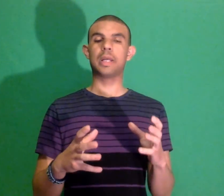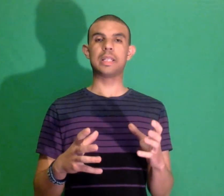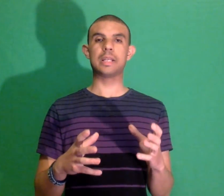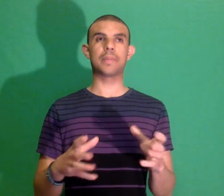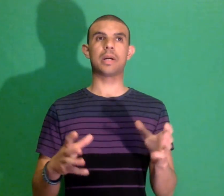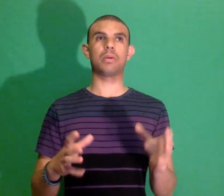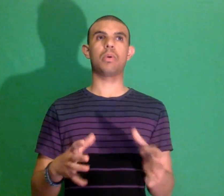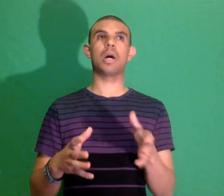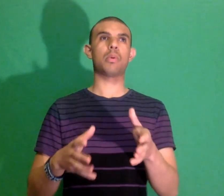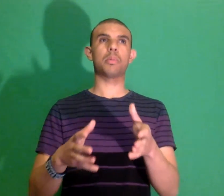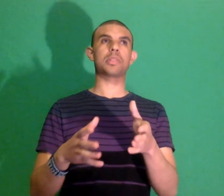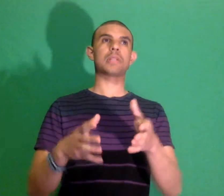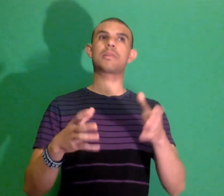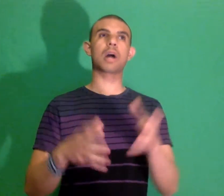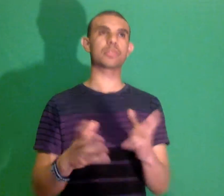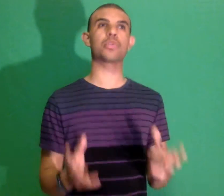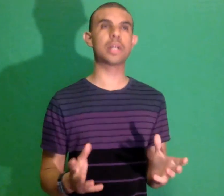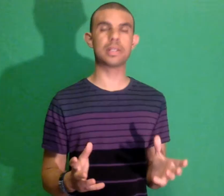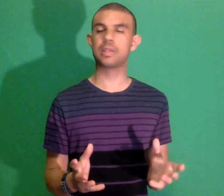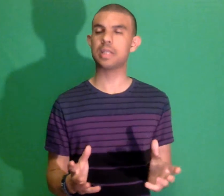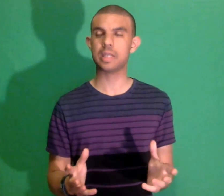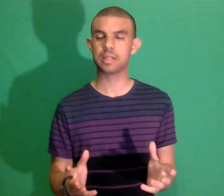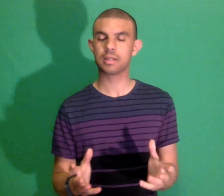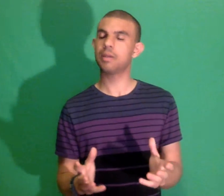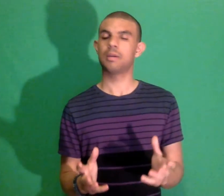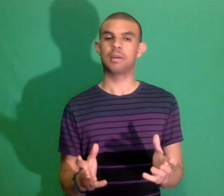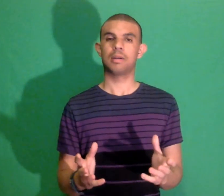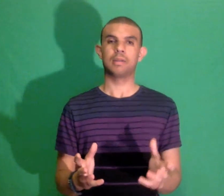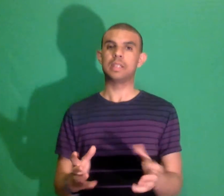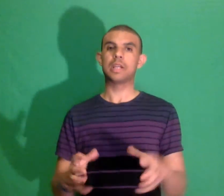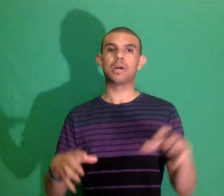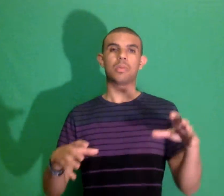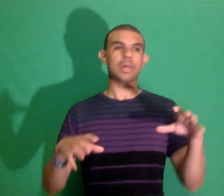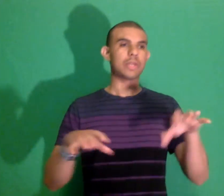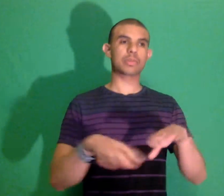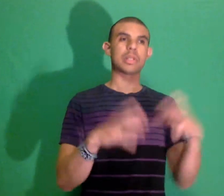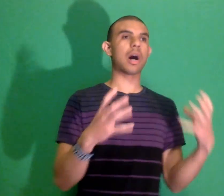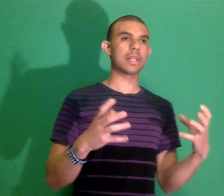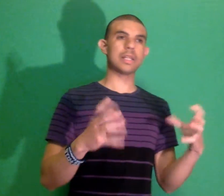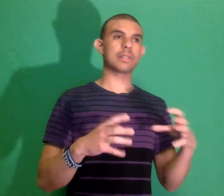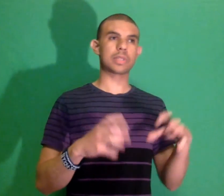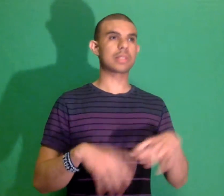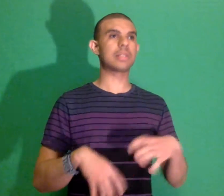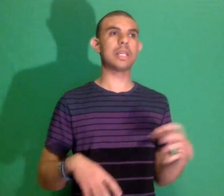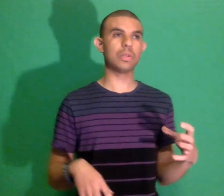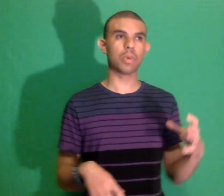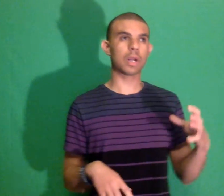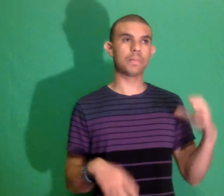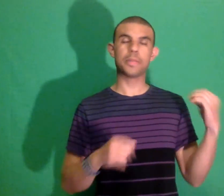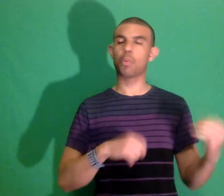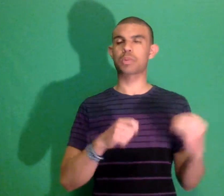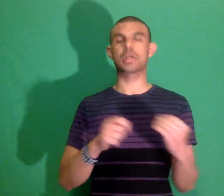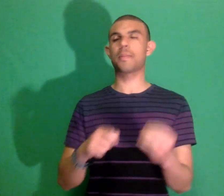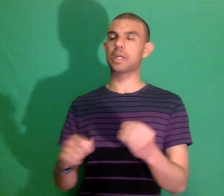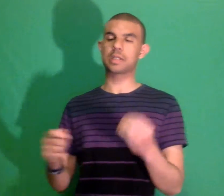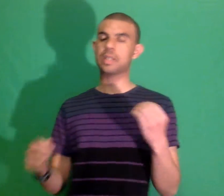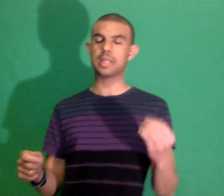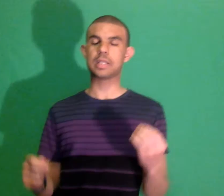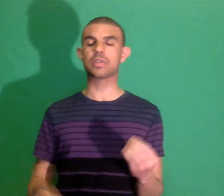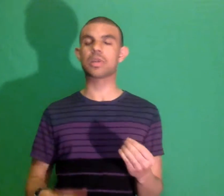about uh what was it Dr. Dre's cds you know there was an audience it was a scene where people were stomping on the cds and Dr.